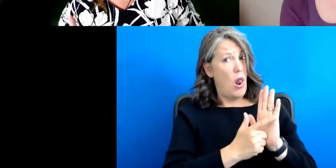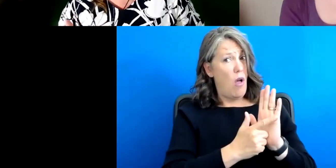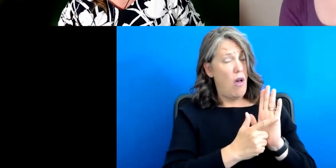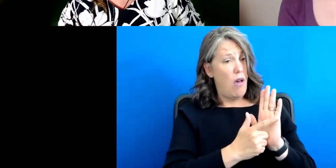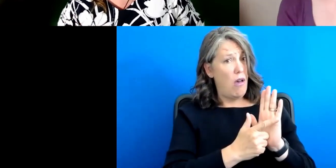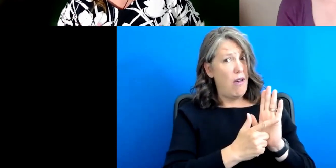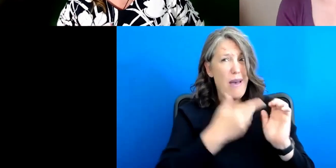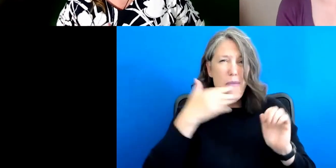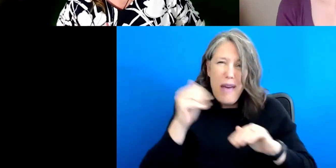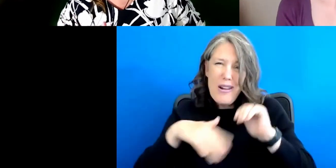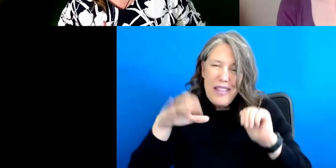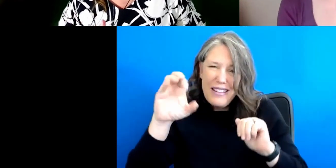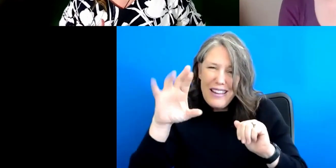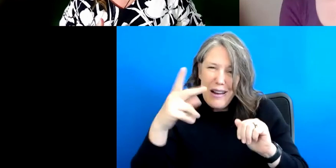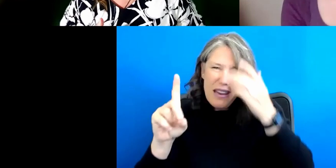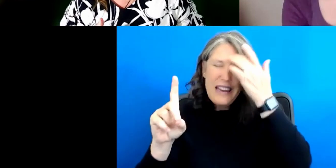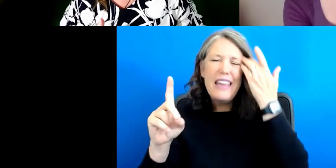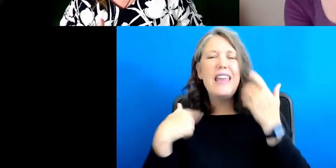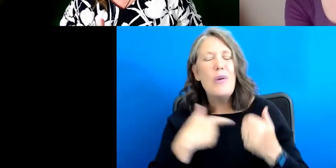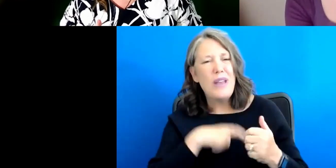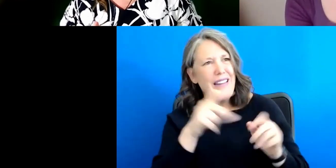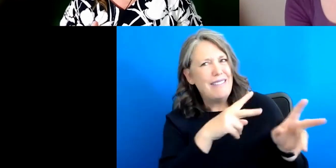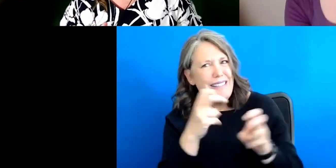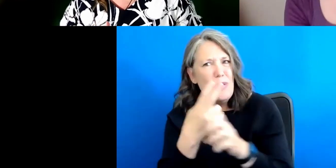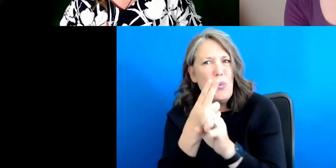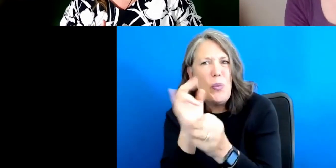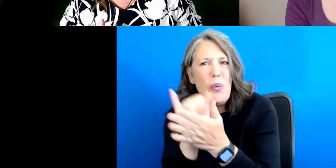we can use the ruts, um, in that regard.